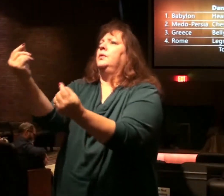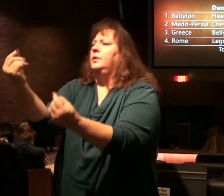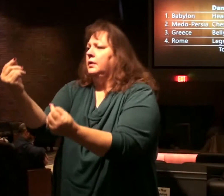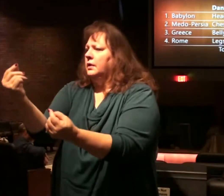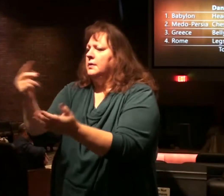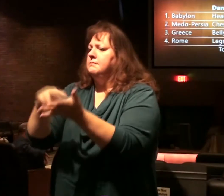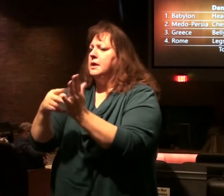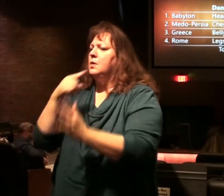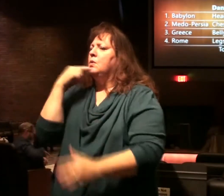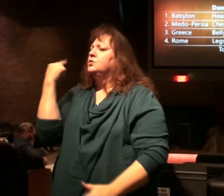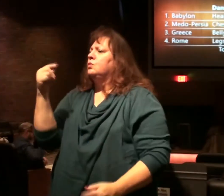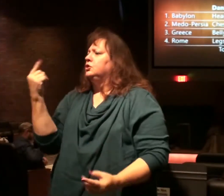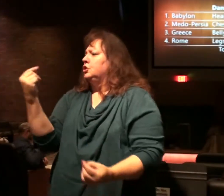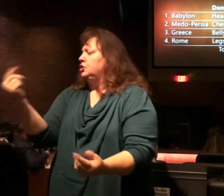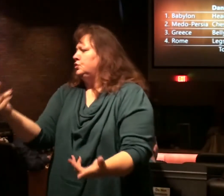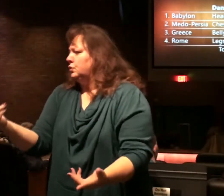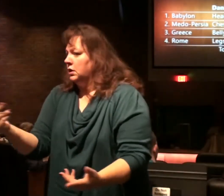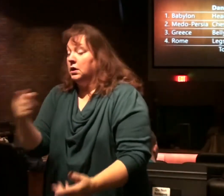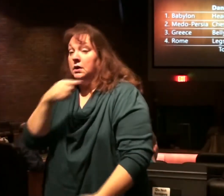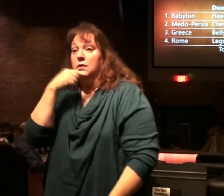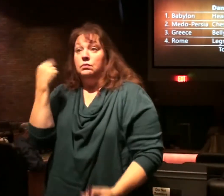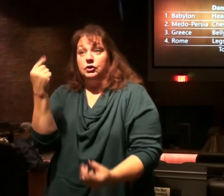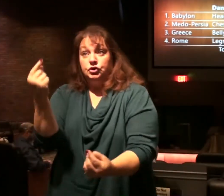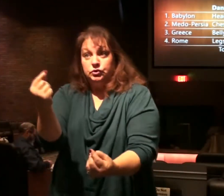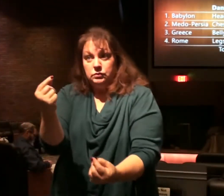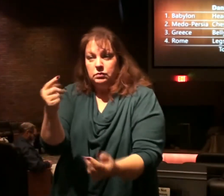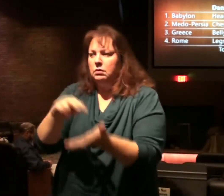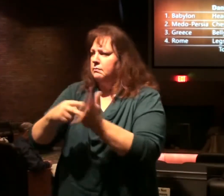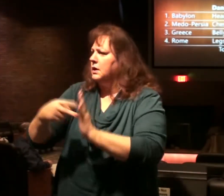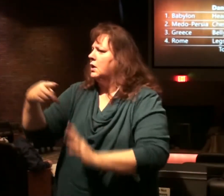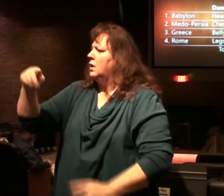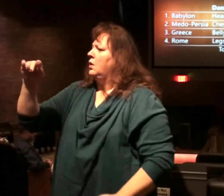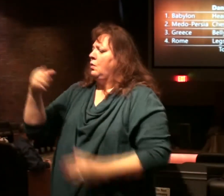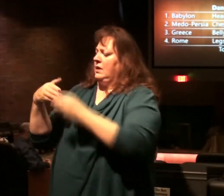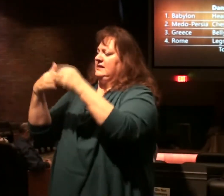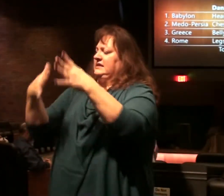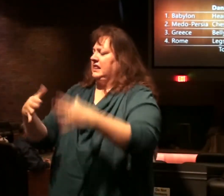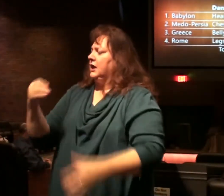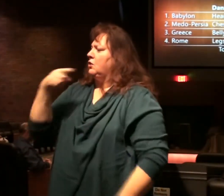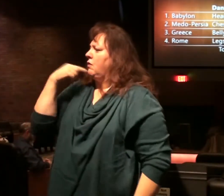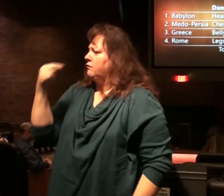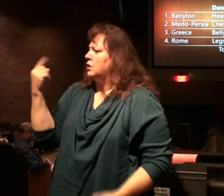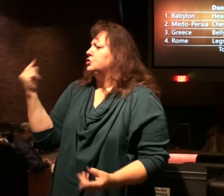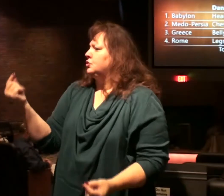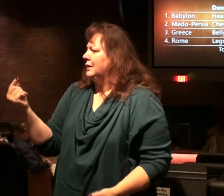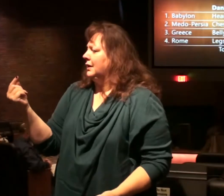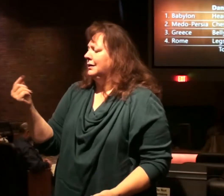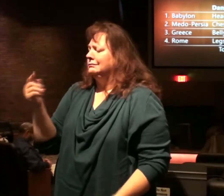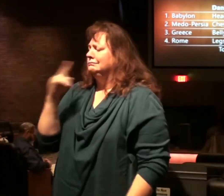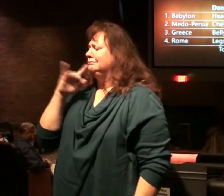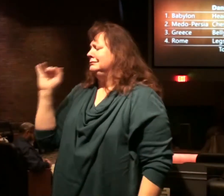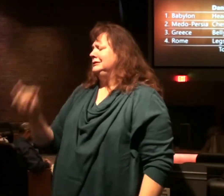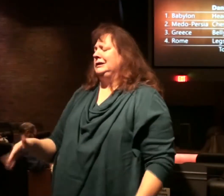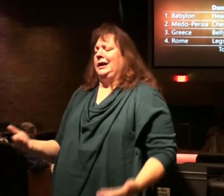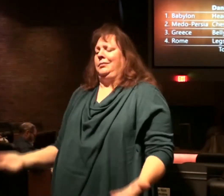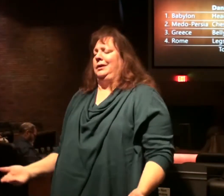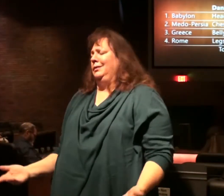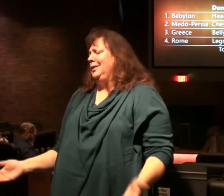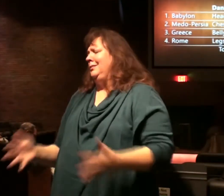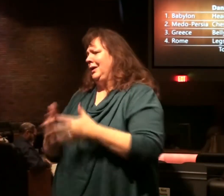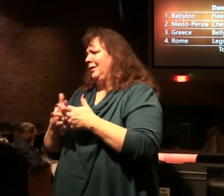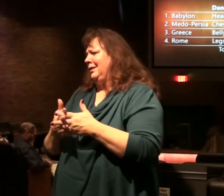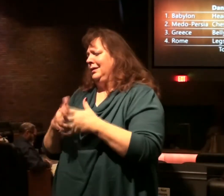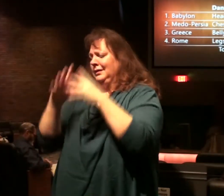what is Russia going to do? What is Russia going to do? What is the leader of Russia? We do that, we do that with our own country.